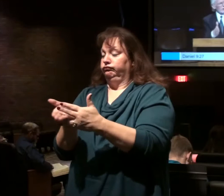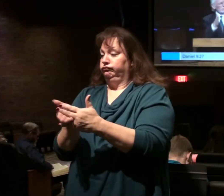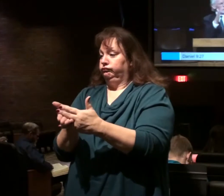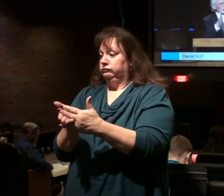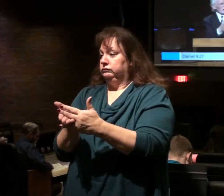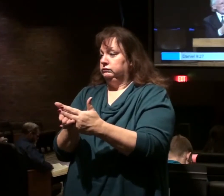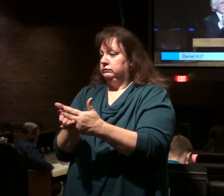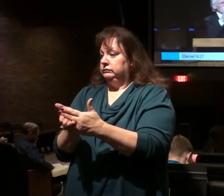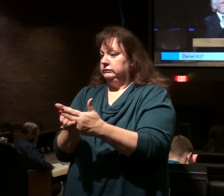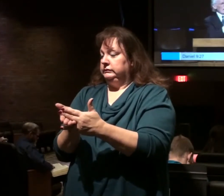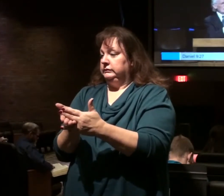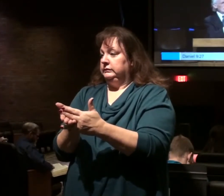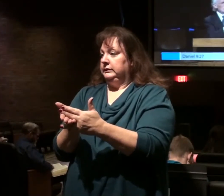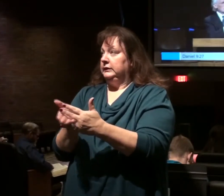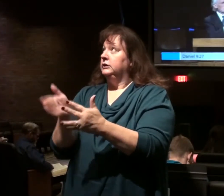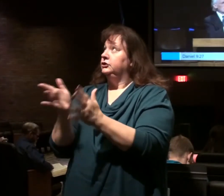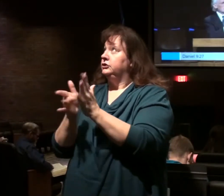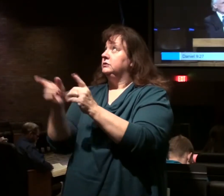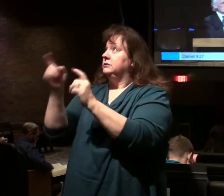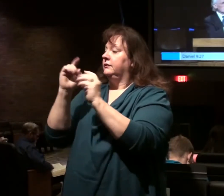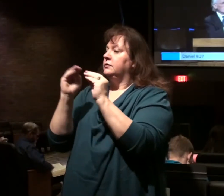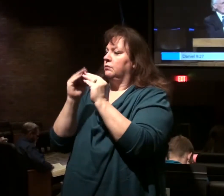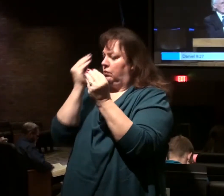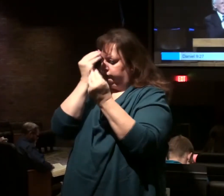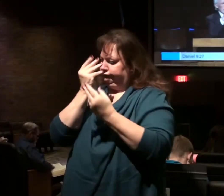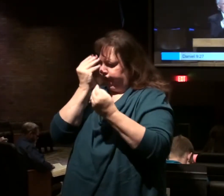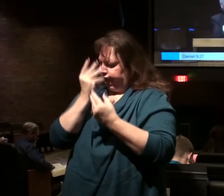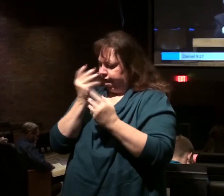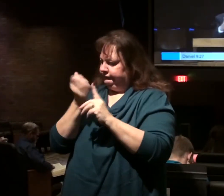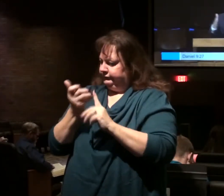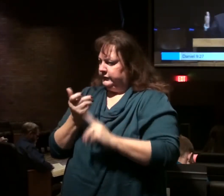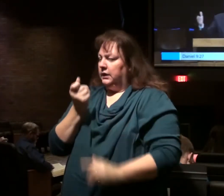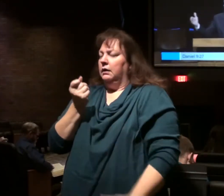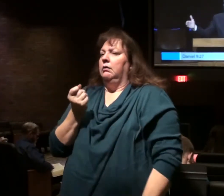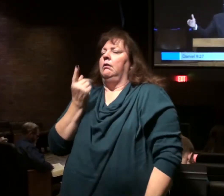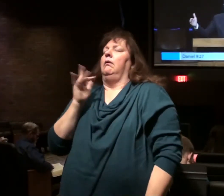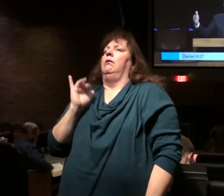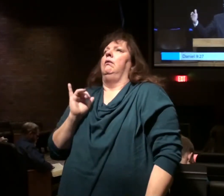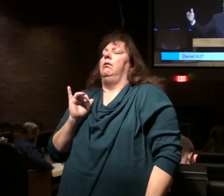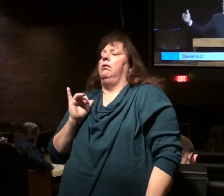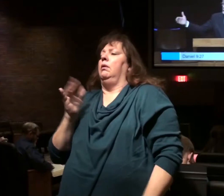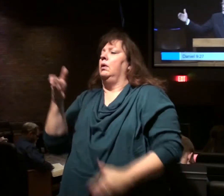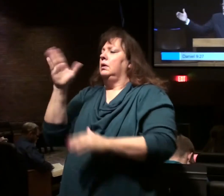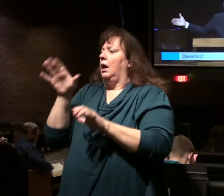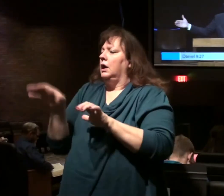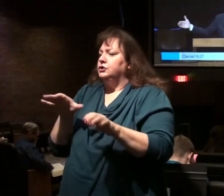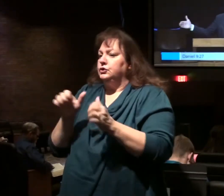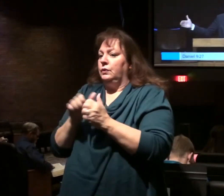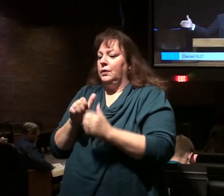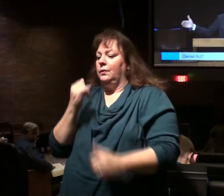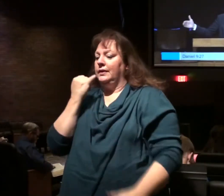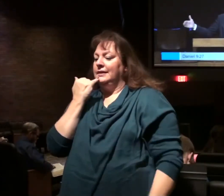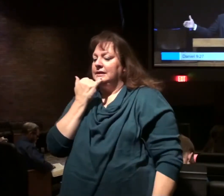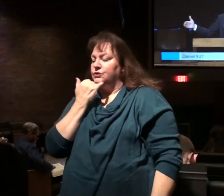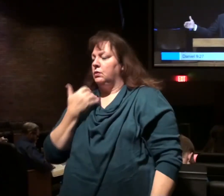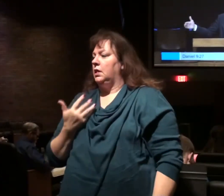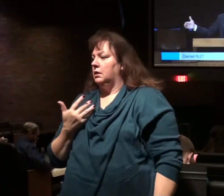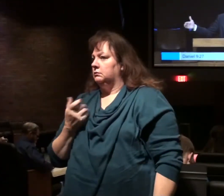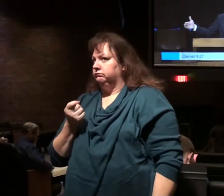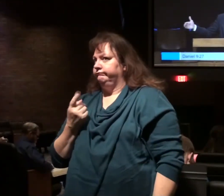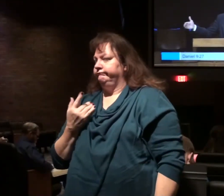He's filling in details so we can understand more fully what God is doing with the nation Israel.